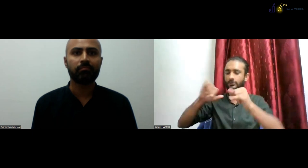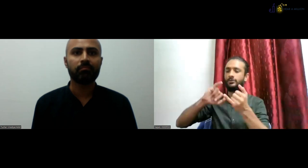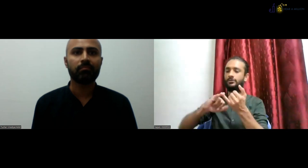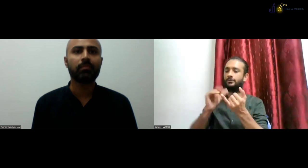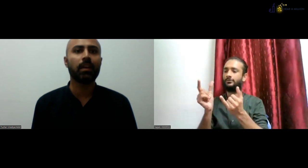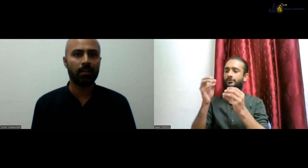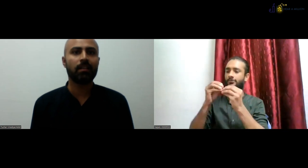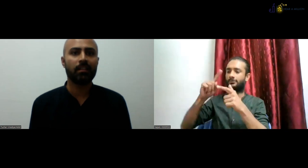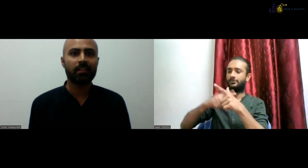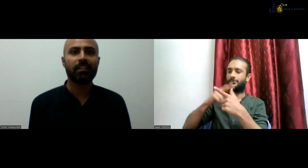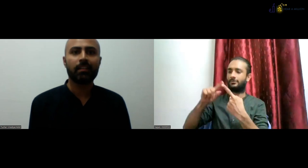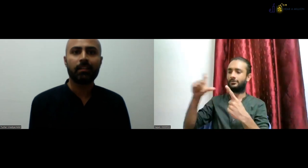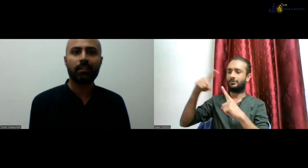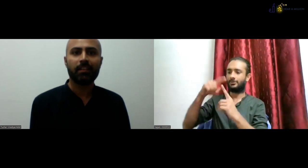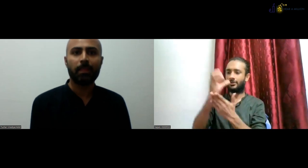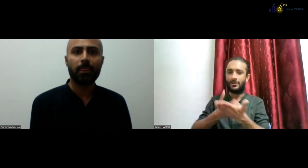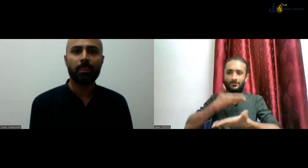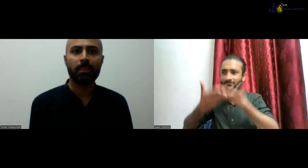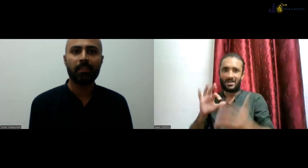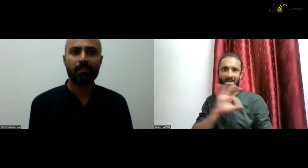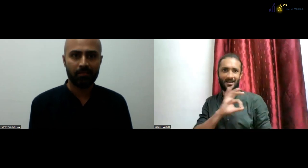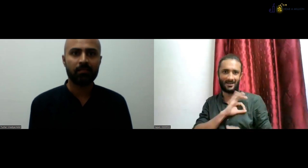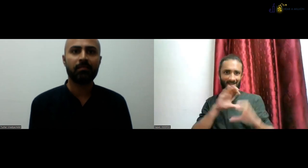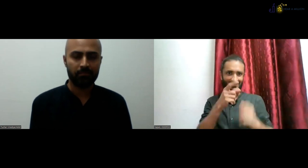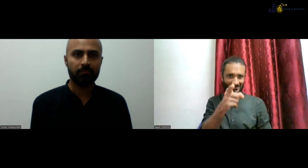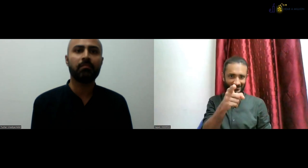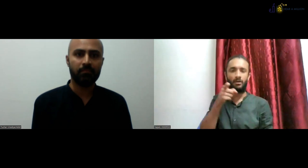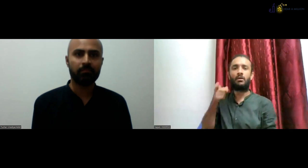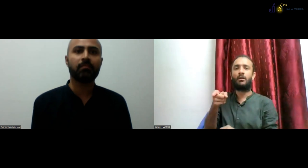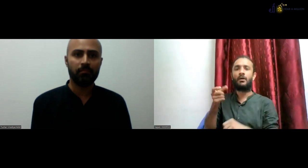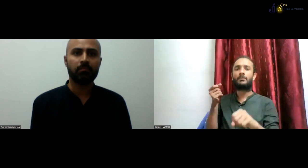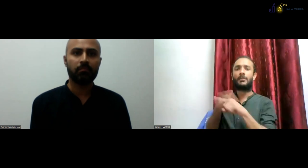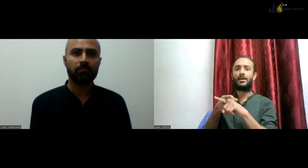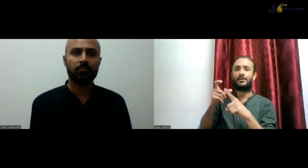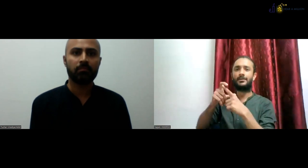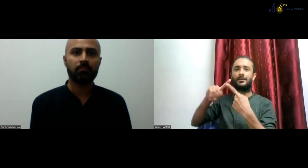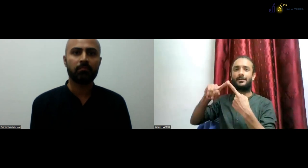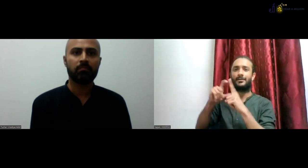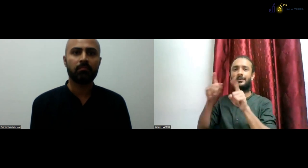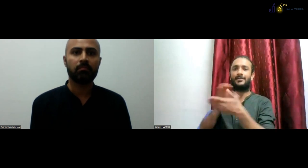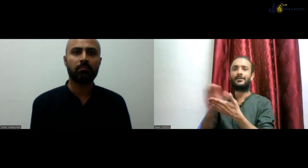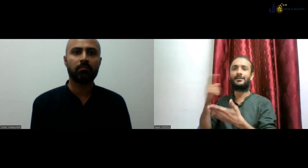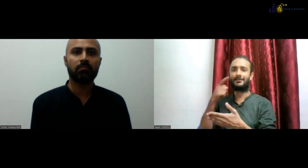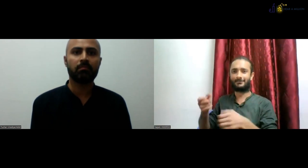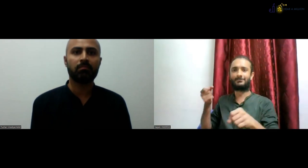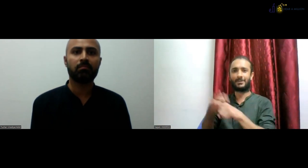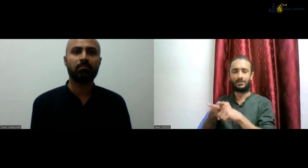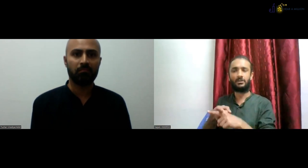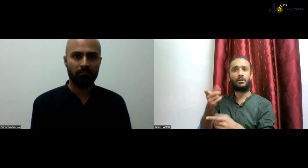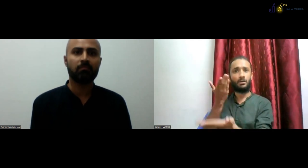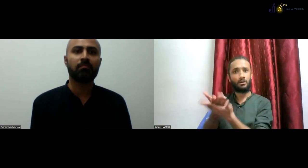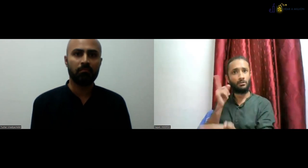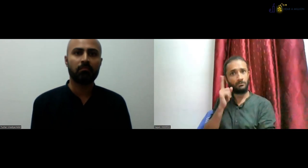Now, for example, if there are deaf people amongst us who want to become subject teachers,